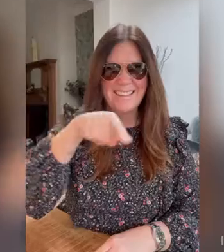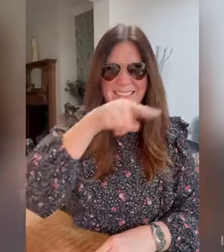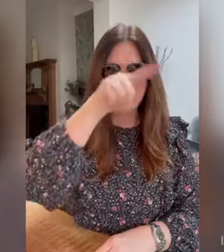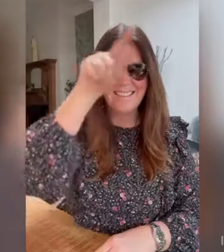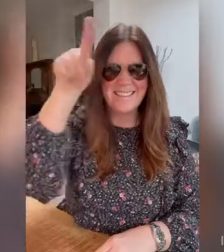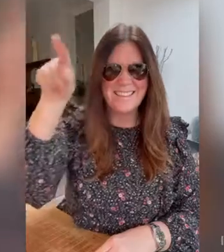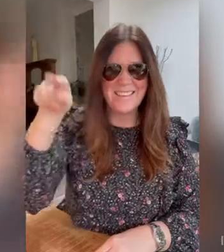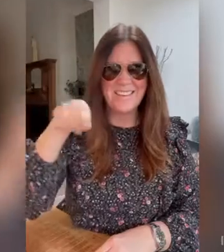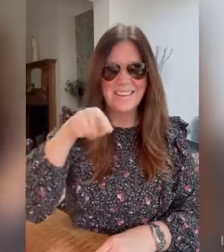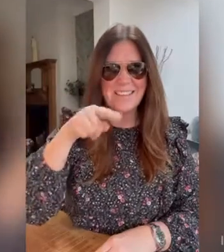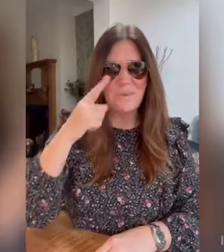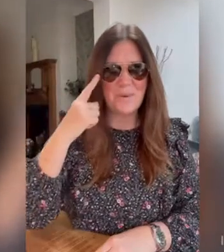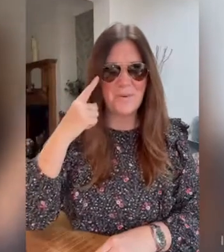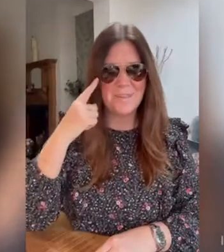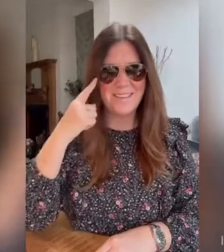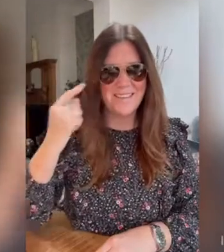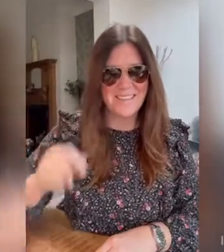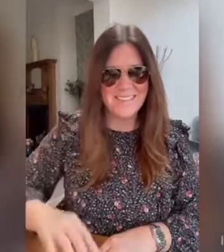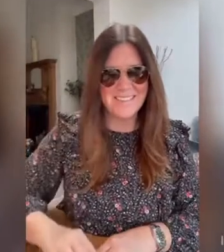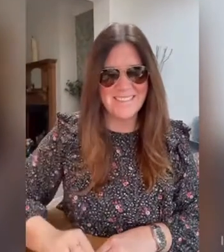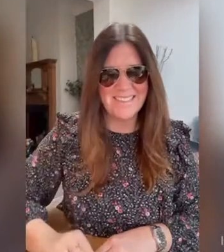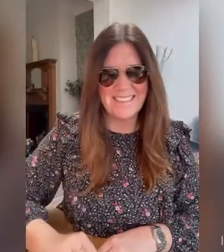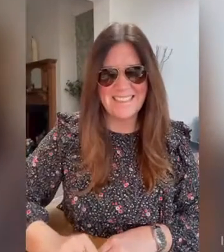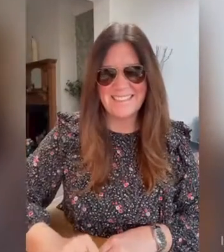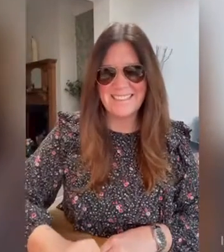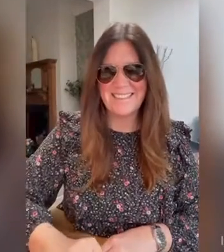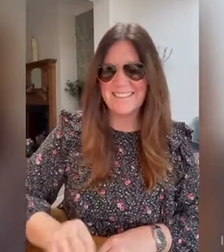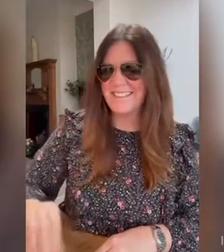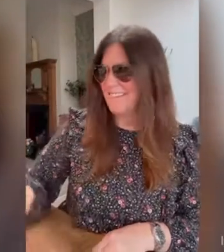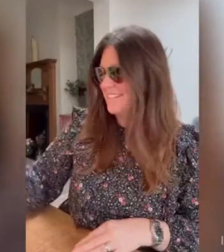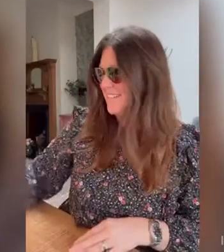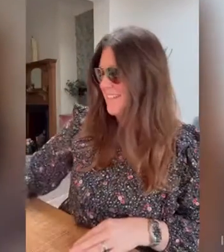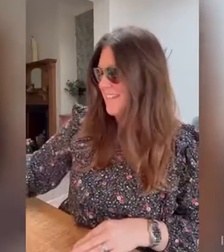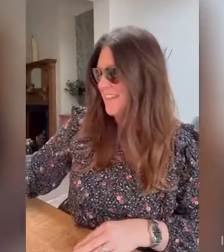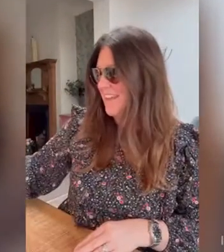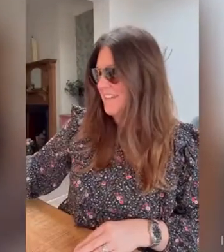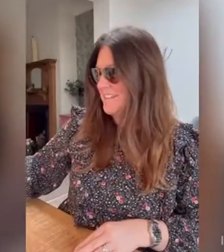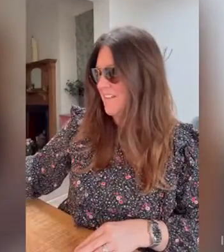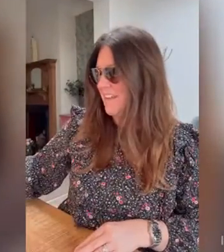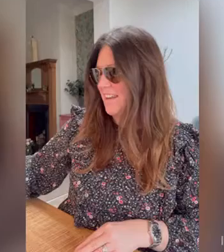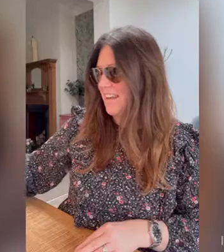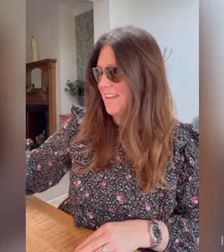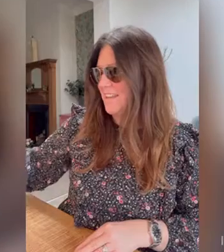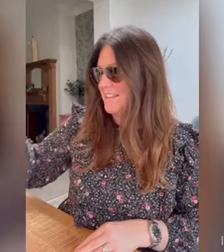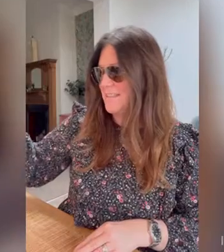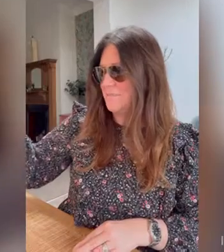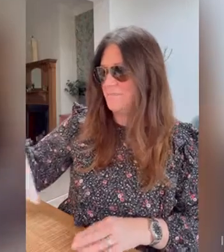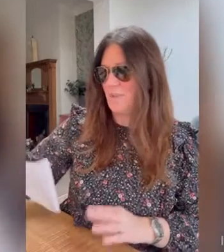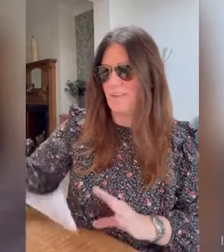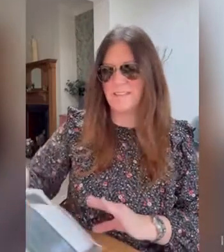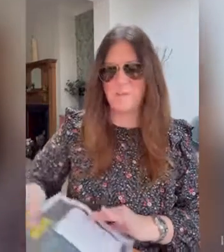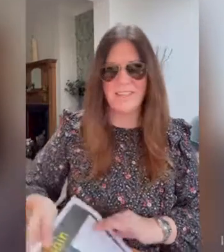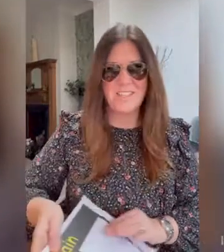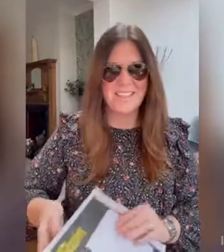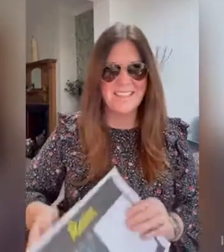Sun. That's why I've got my sunglasses on today. The next sign is we had some of this yesterday.